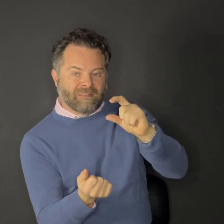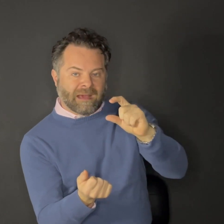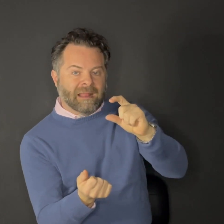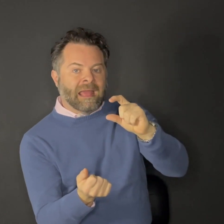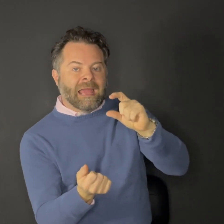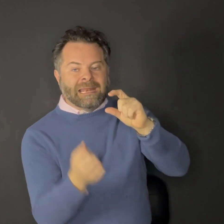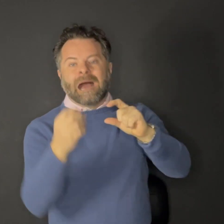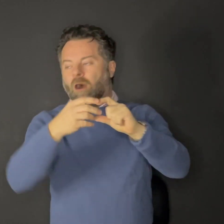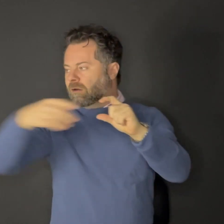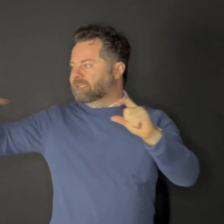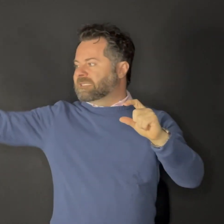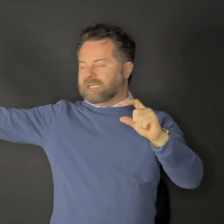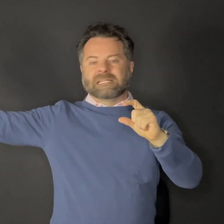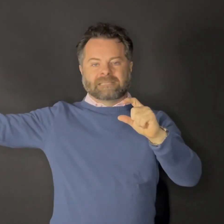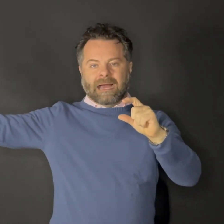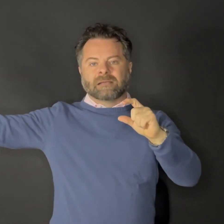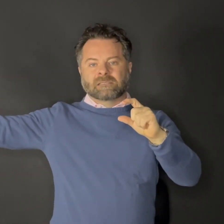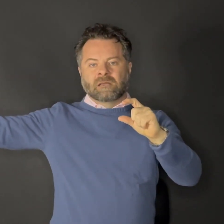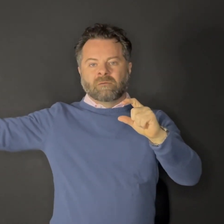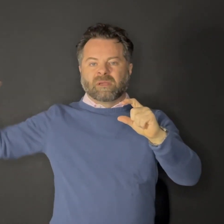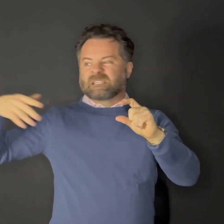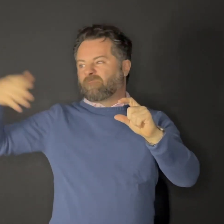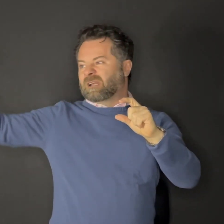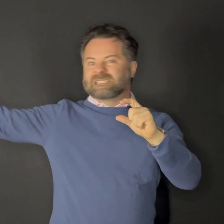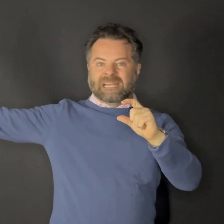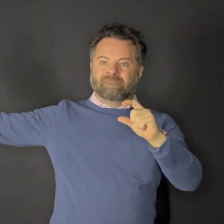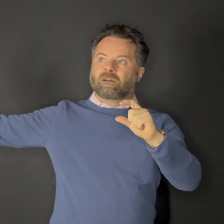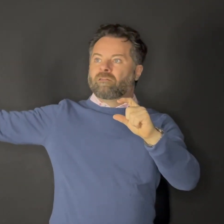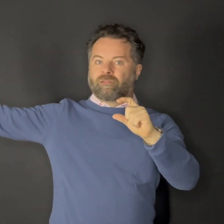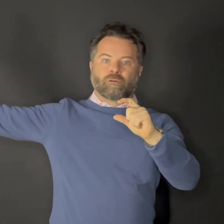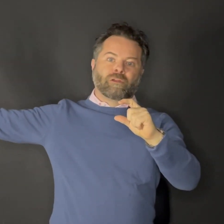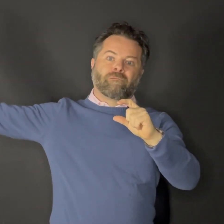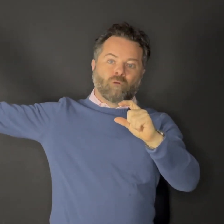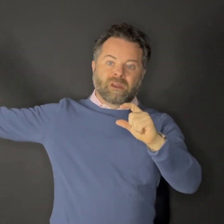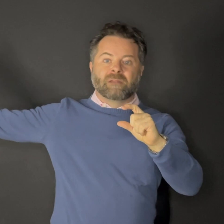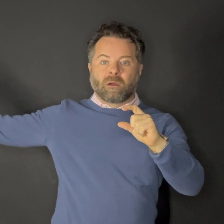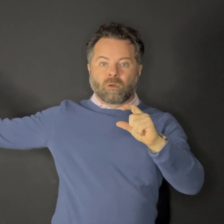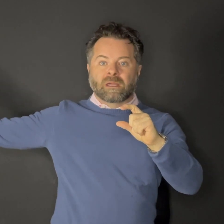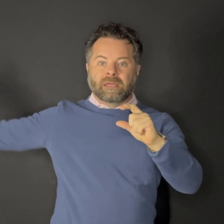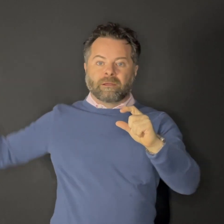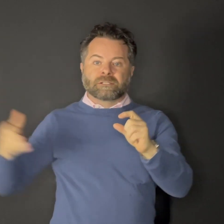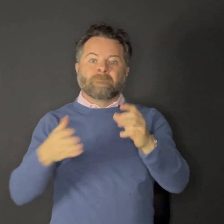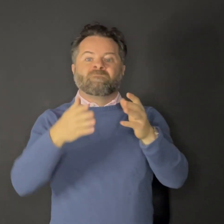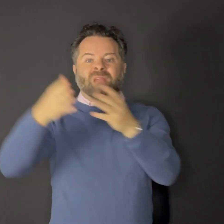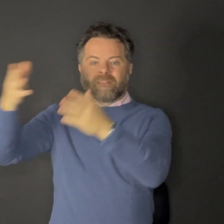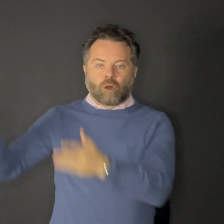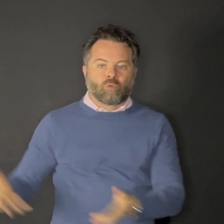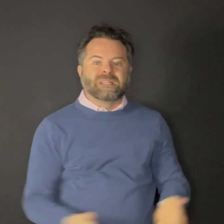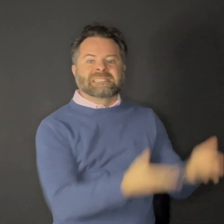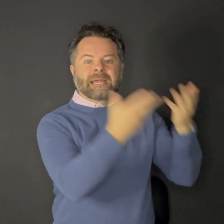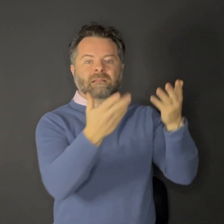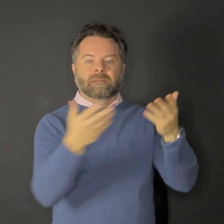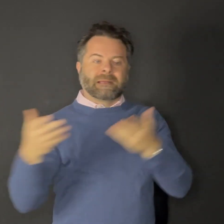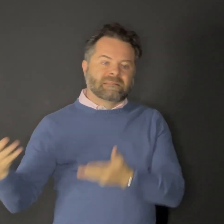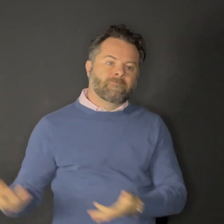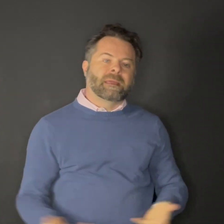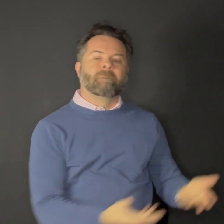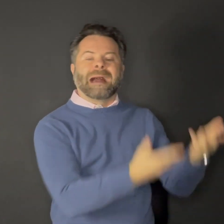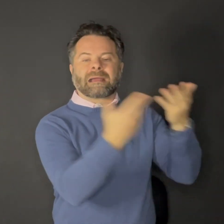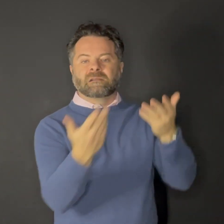that. And yeah, I'll concede the tax because I probably saved 30 or 40 in my working years, and then I'll recycle it by dumping it back into